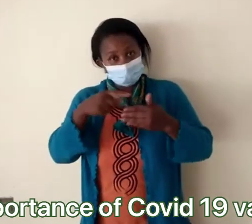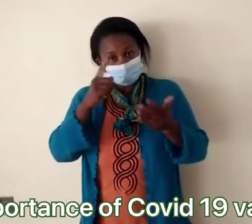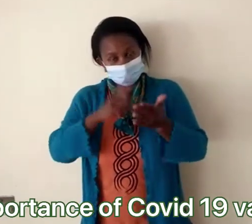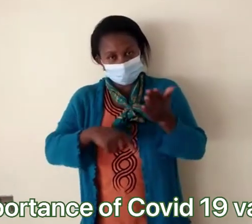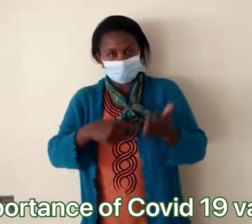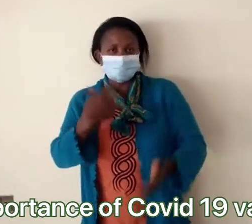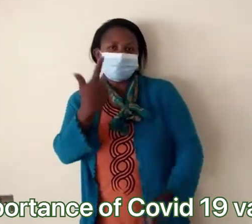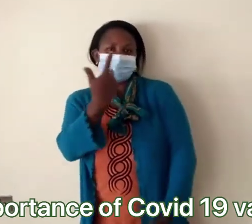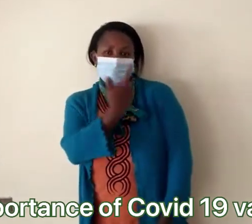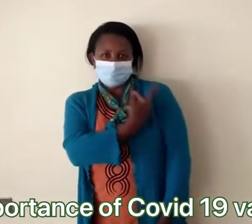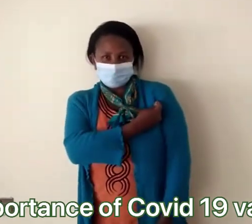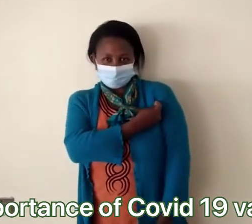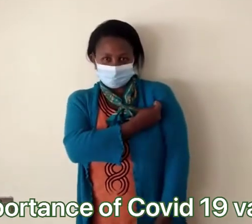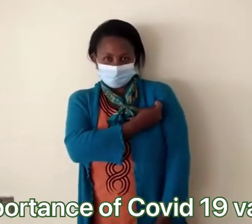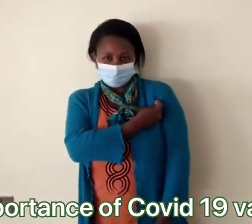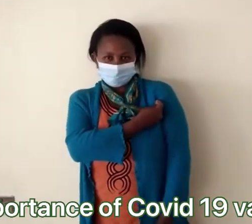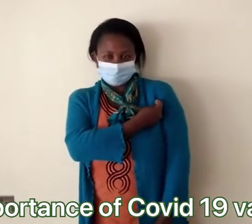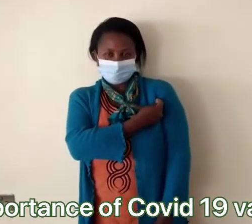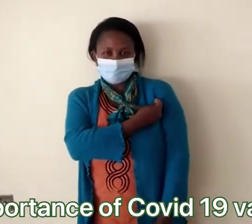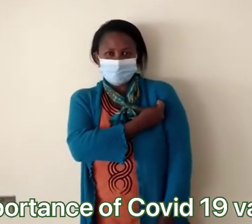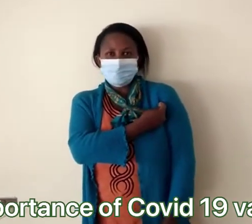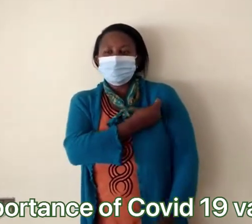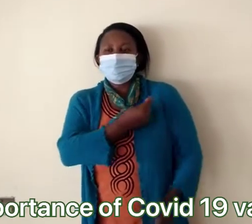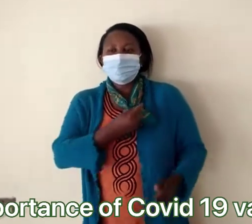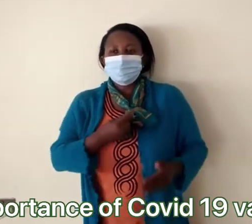I want to talk about vaccine.